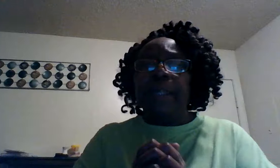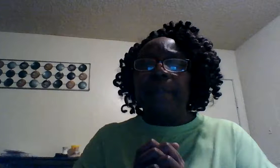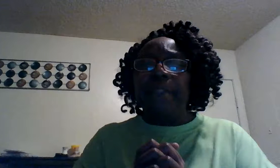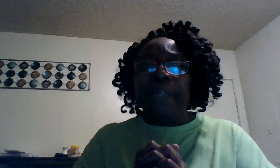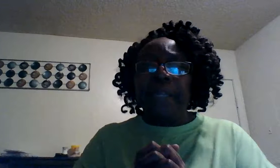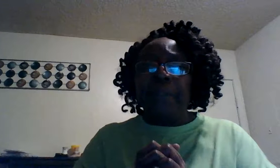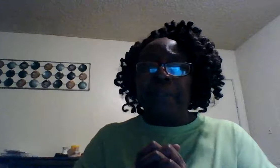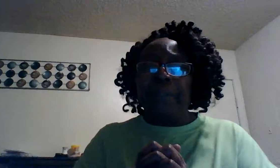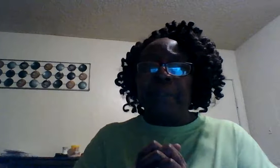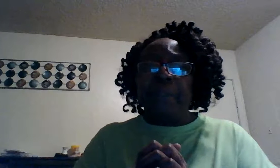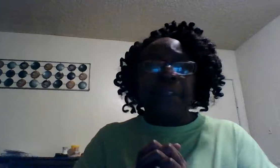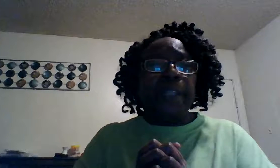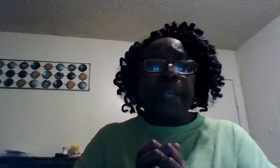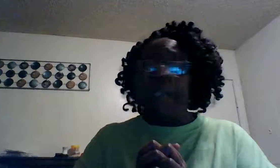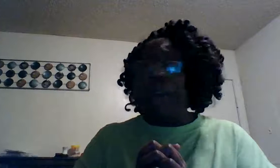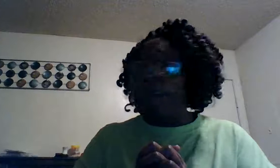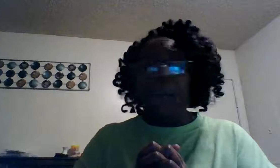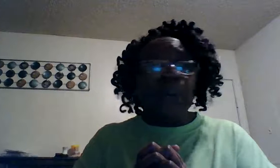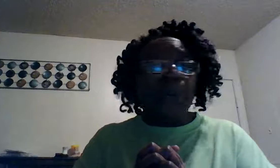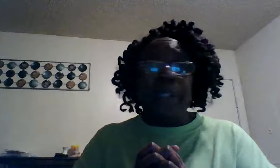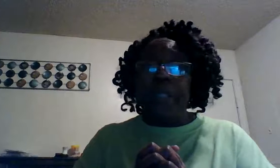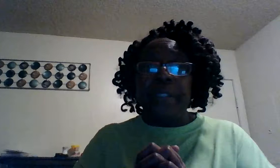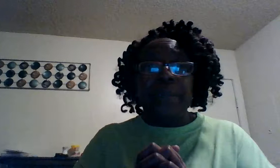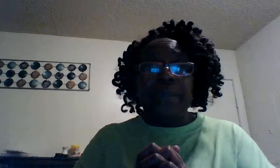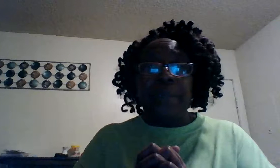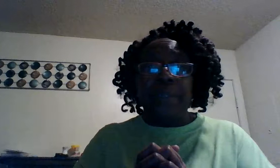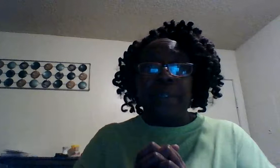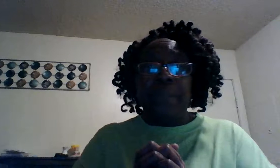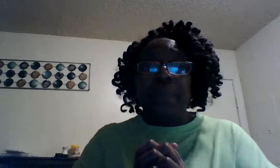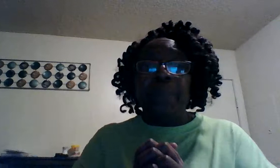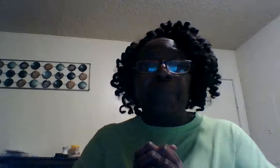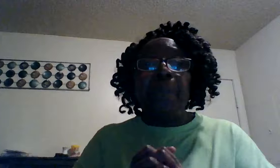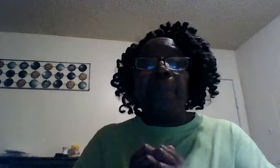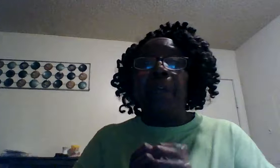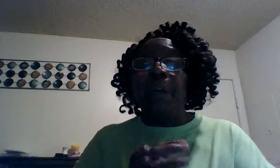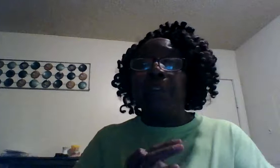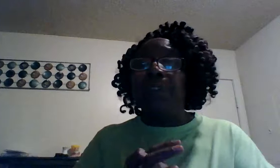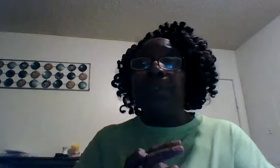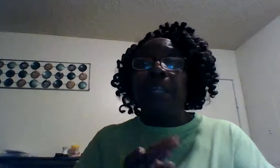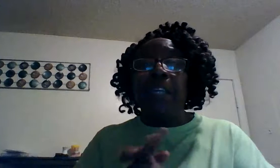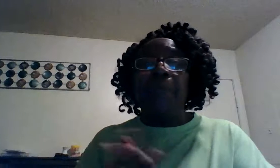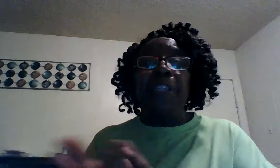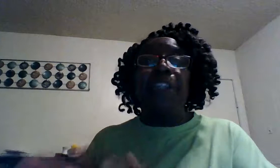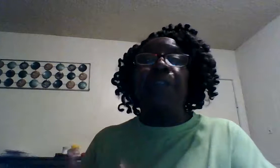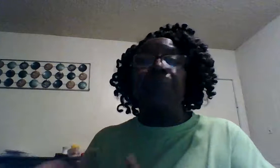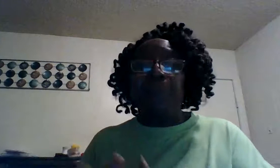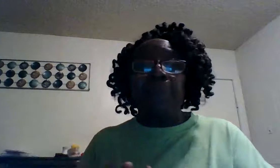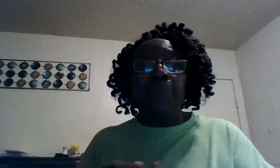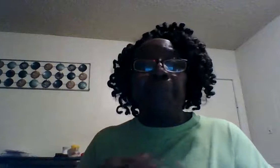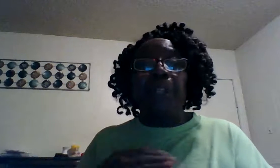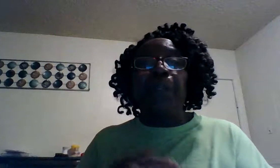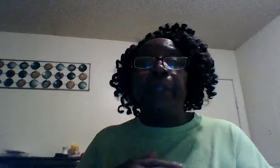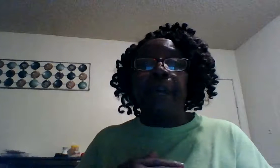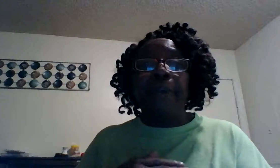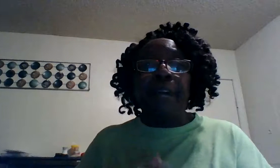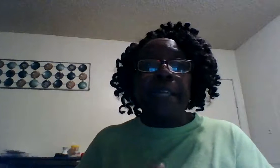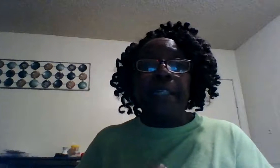them for they don't know what they do when people hurt you the enemy you people because we're not fighting